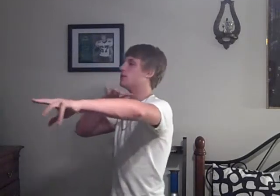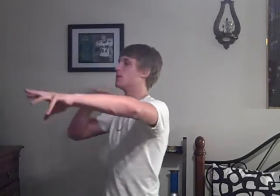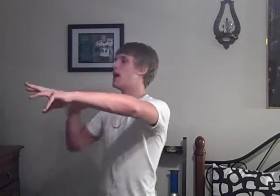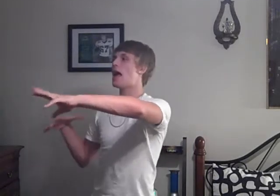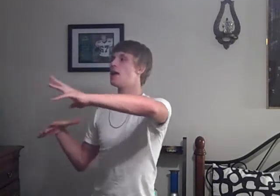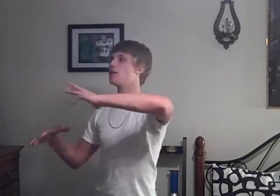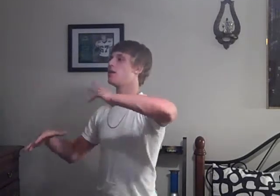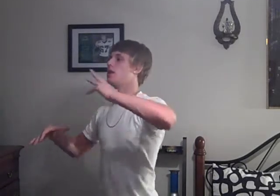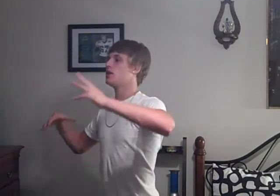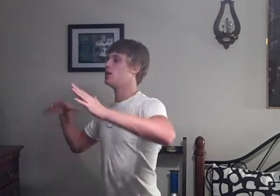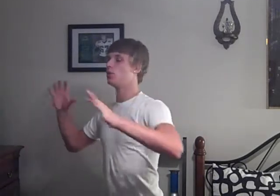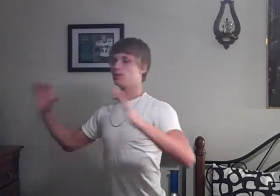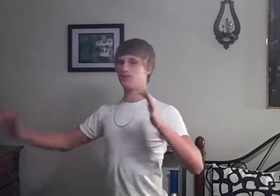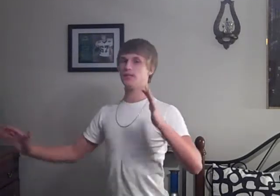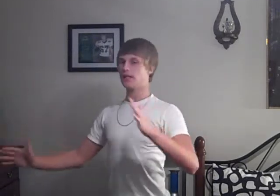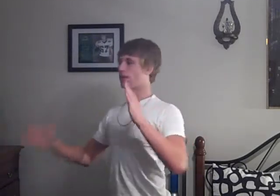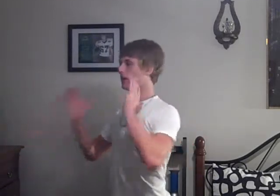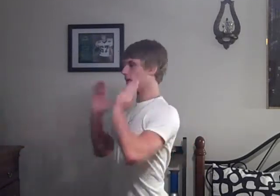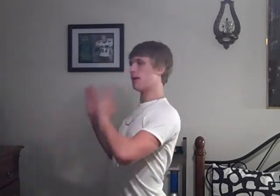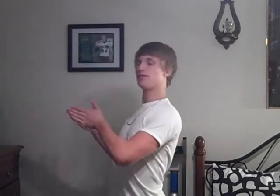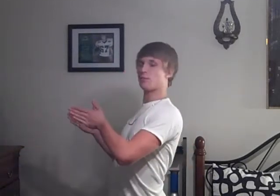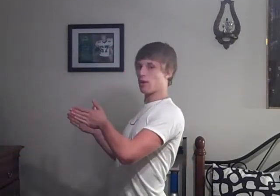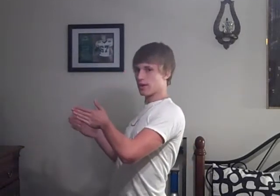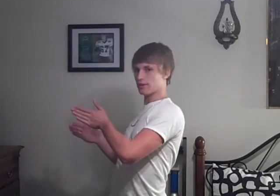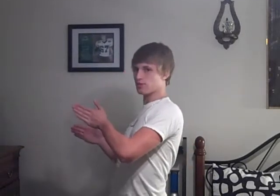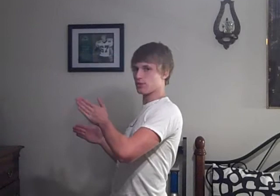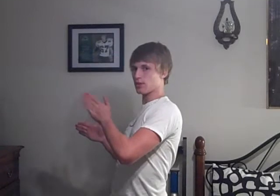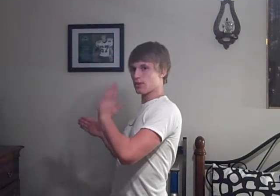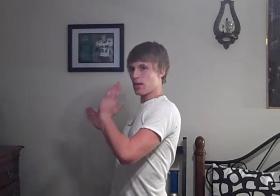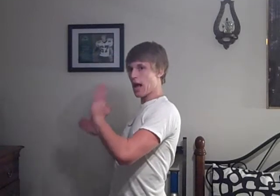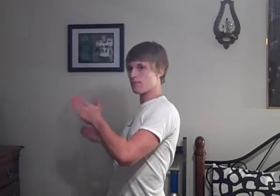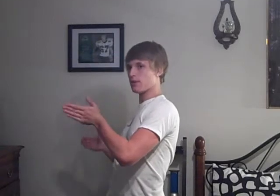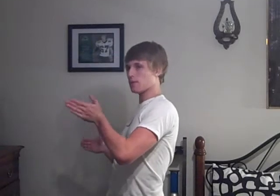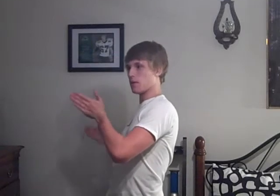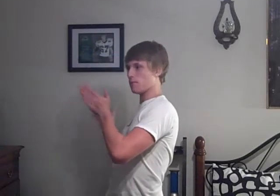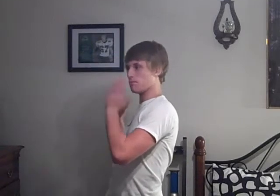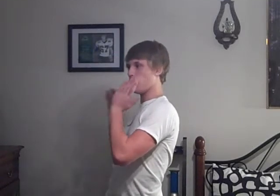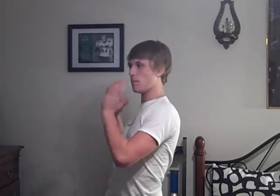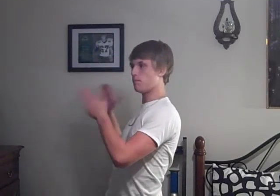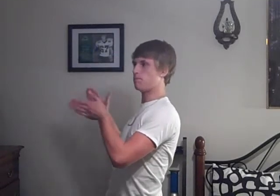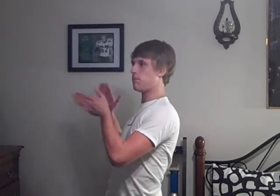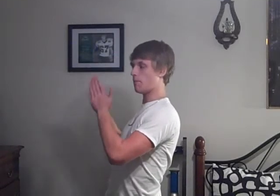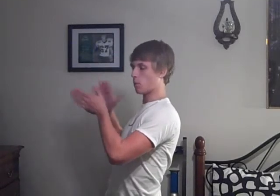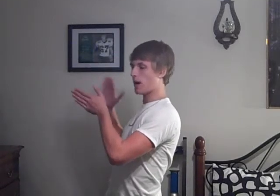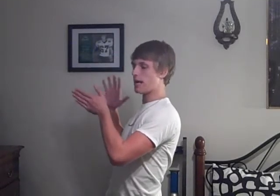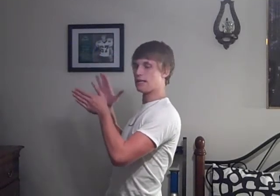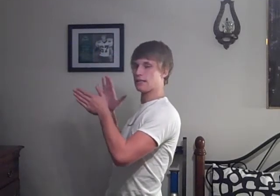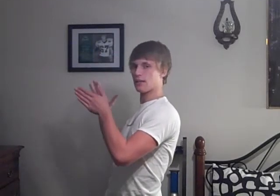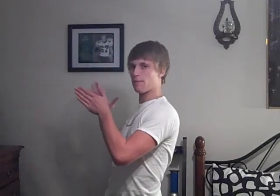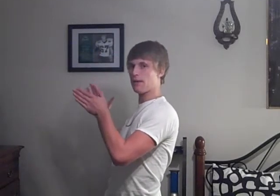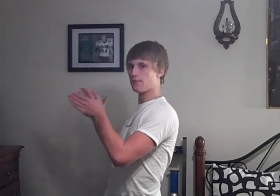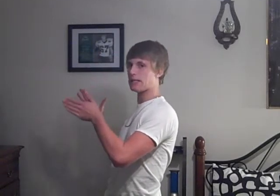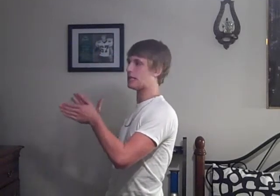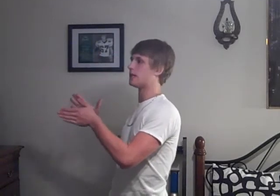And you're sitting there mesmerized Having a brain epiphany